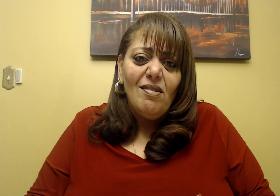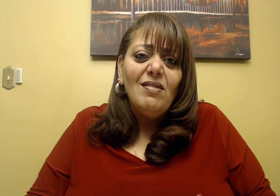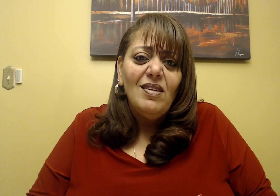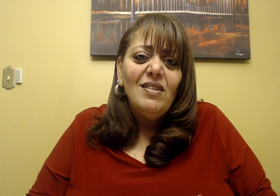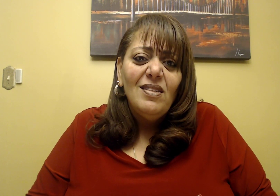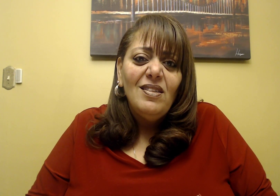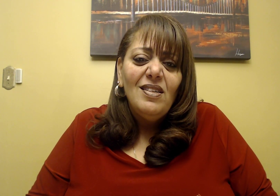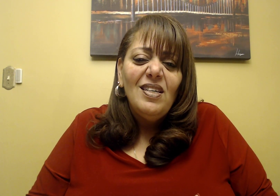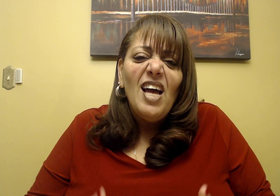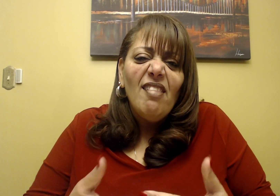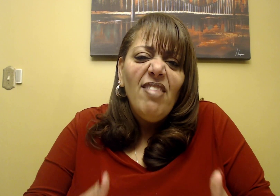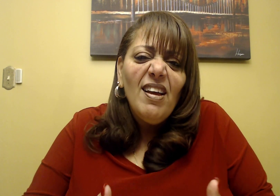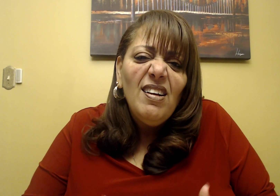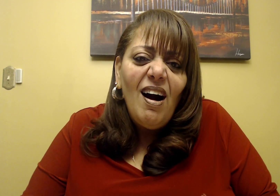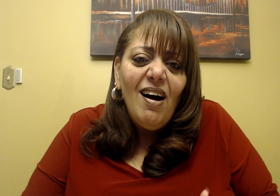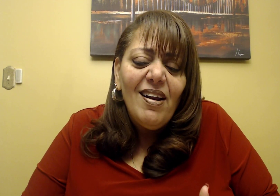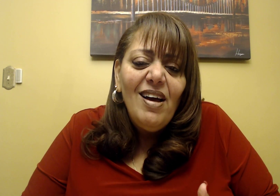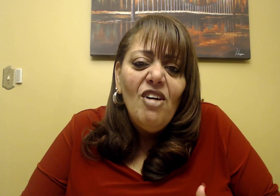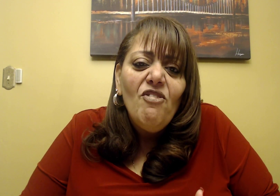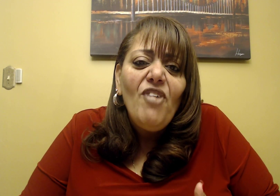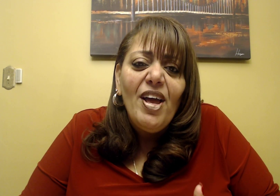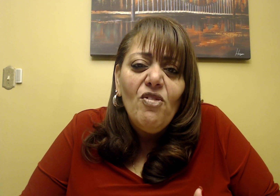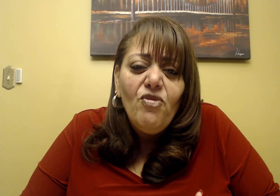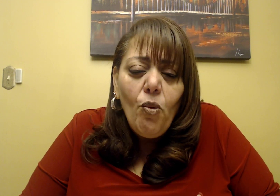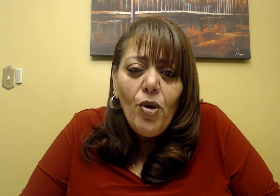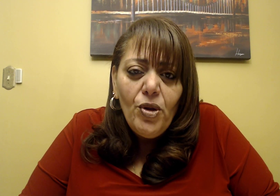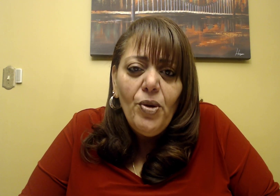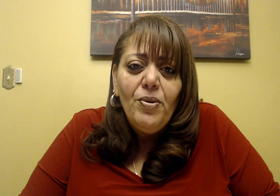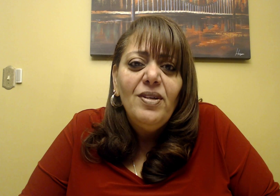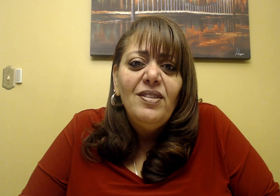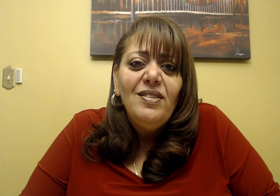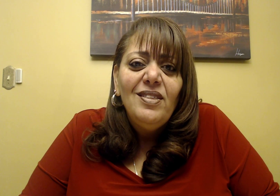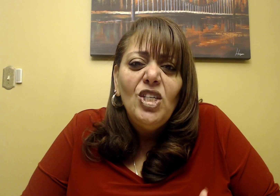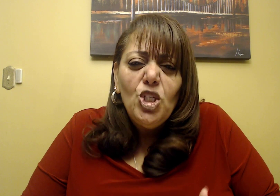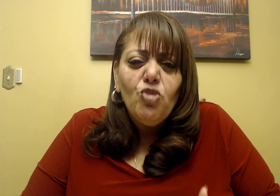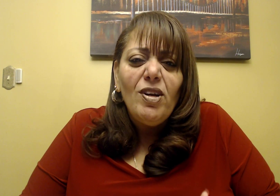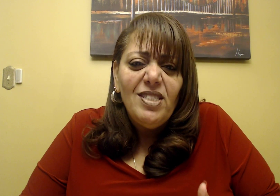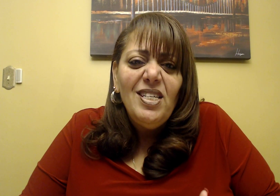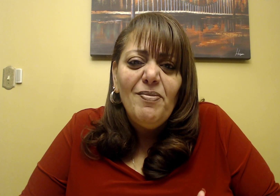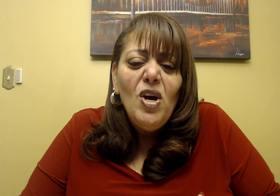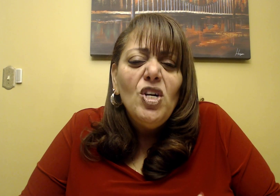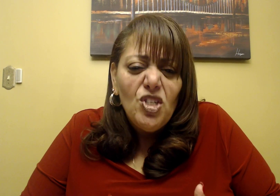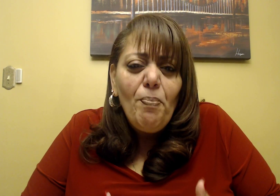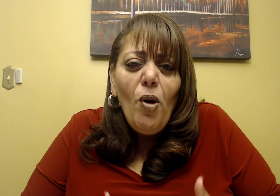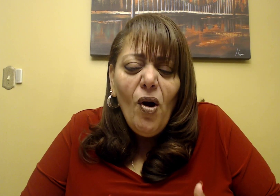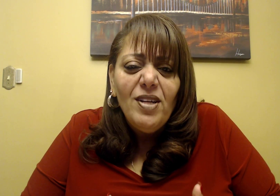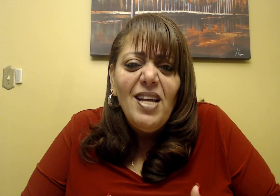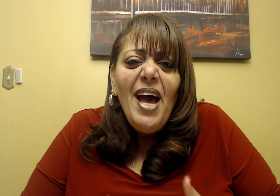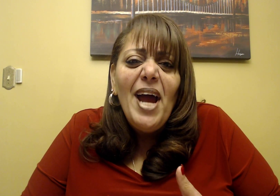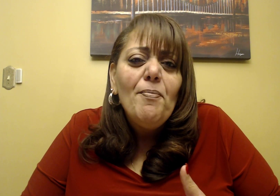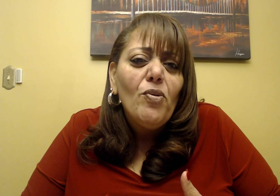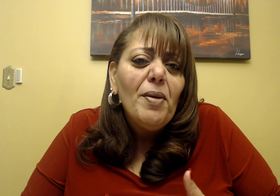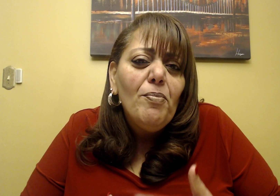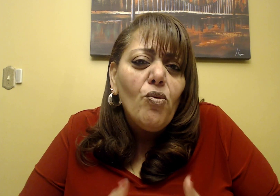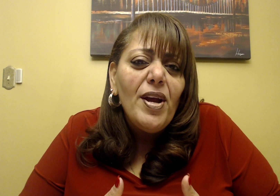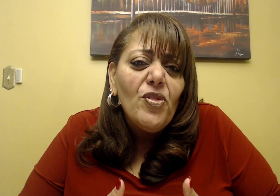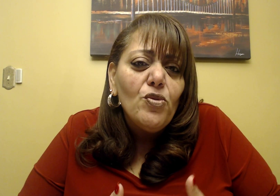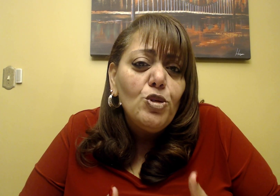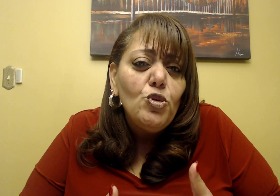and let God fight for you. Trust him to part and bring breakthrough to